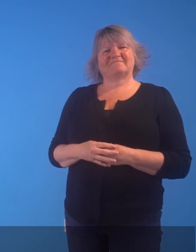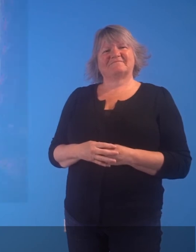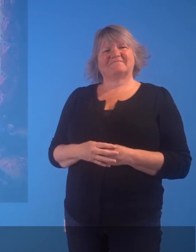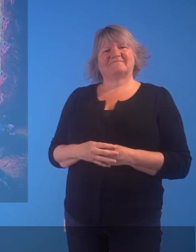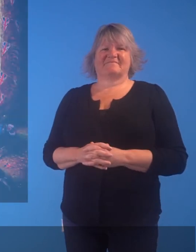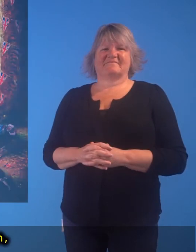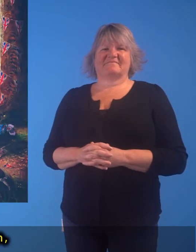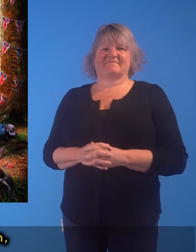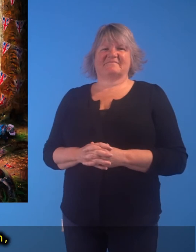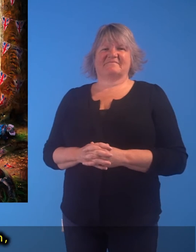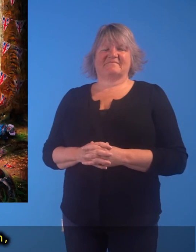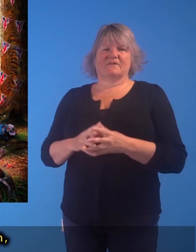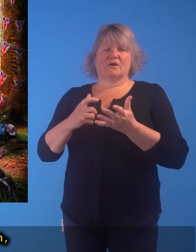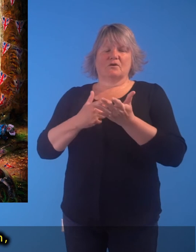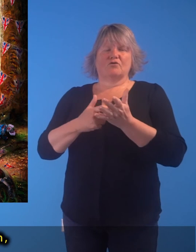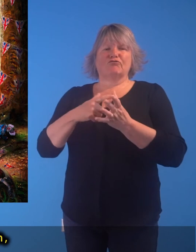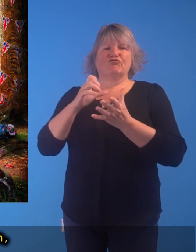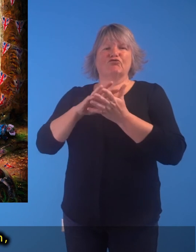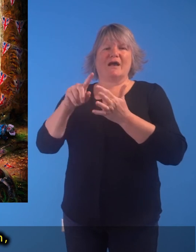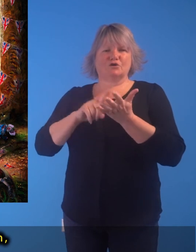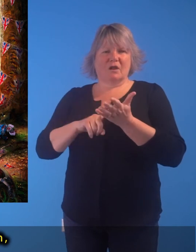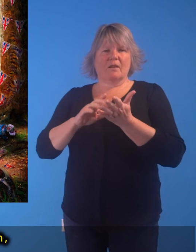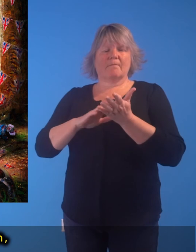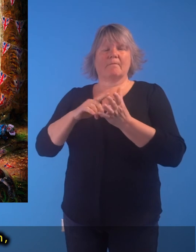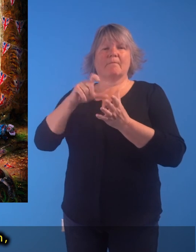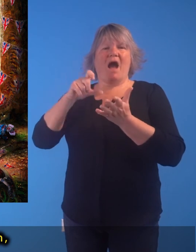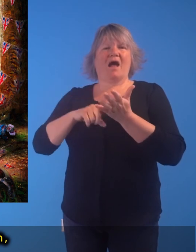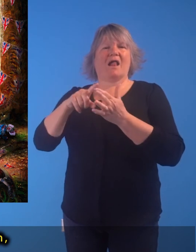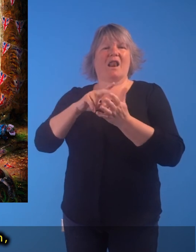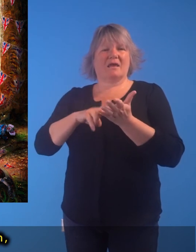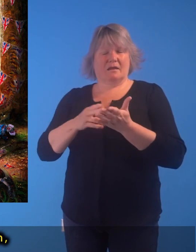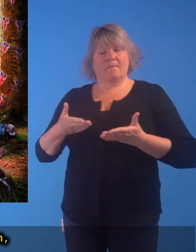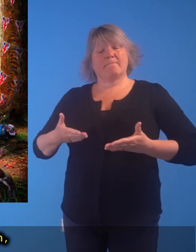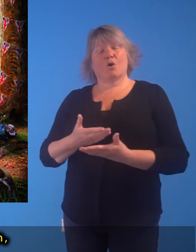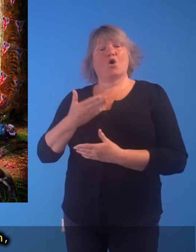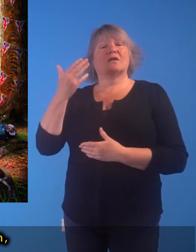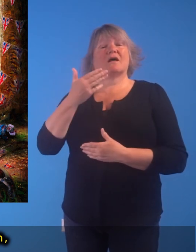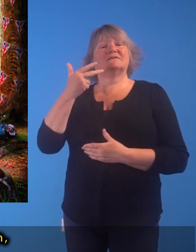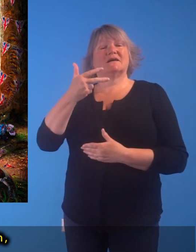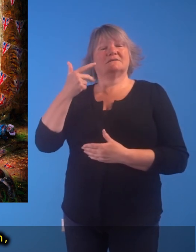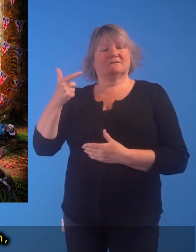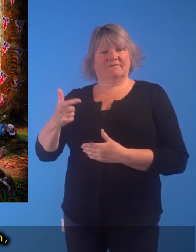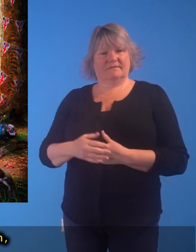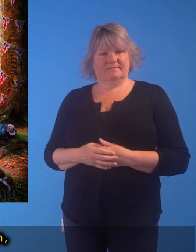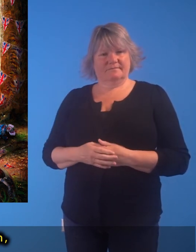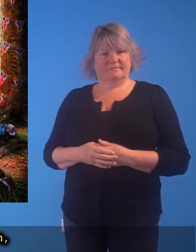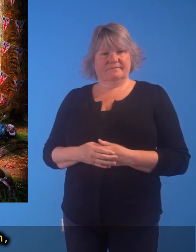Rachel McLean Born 1987 Disunion